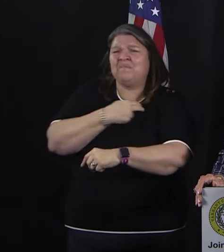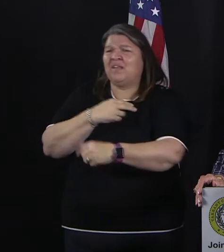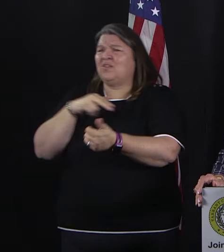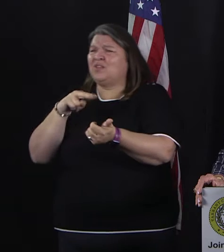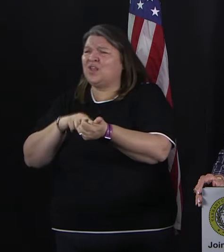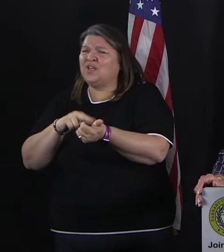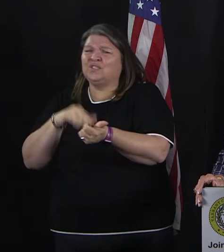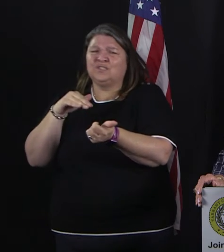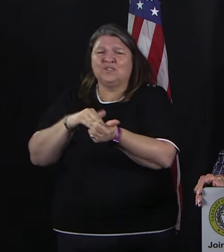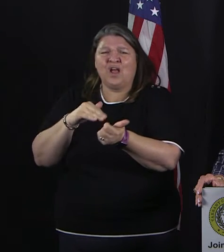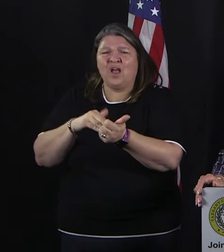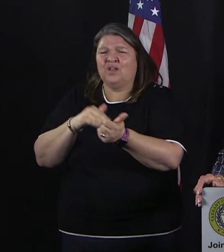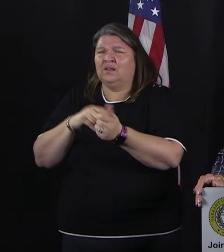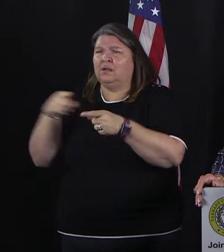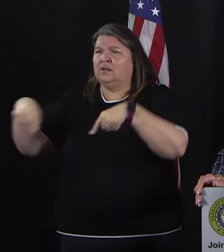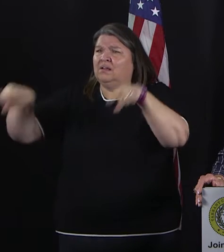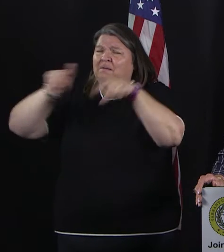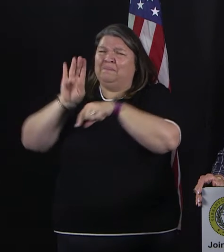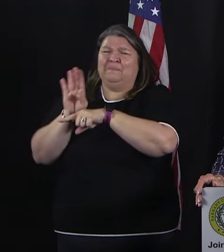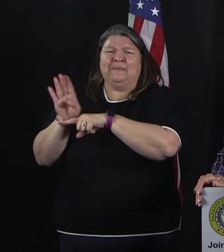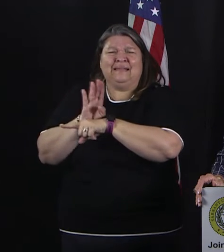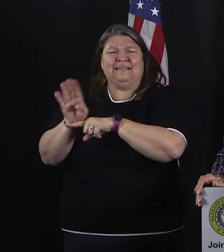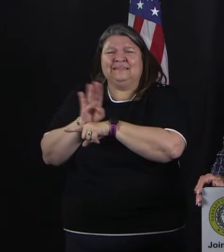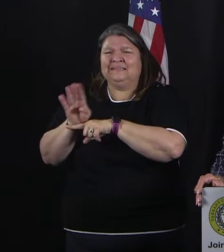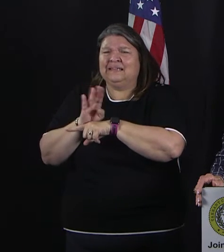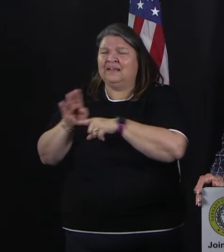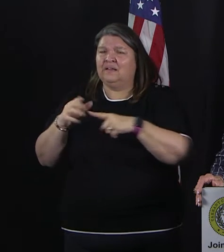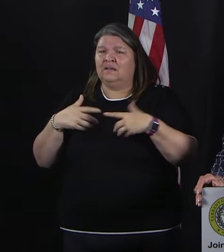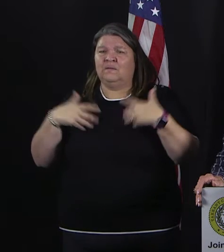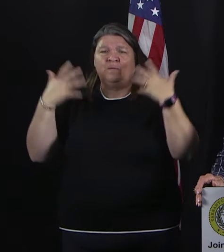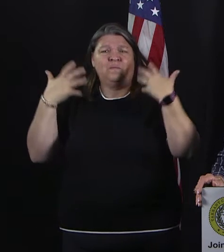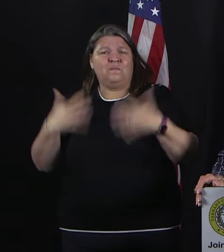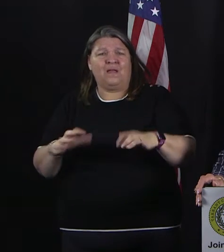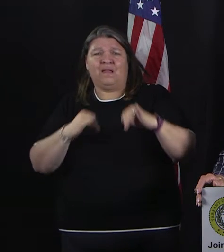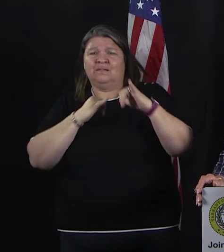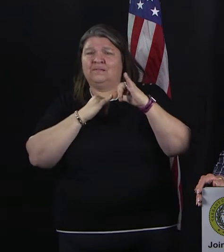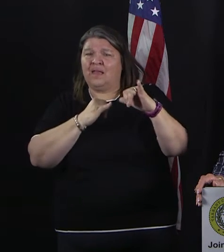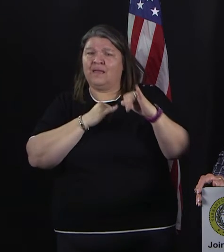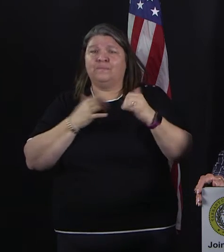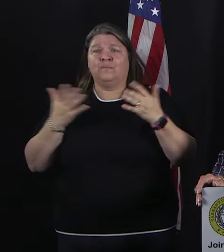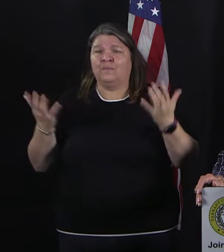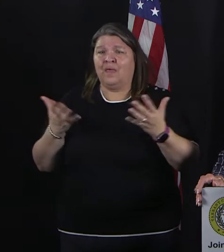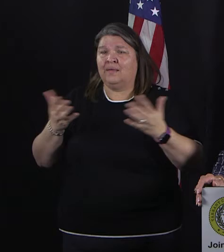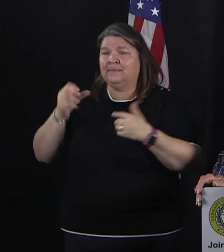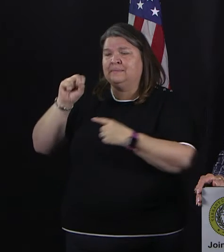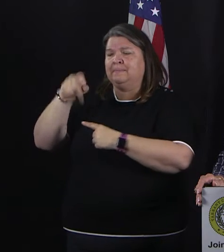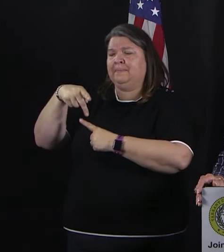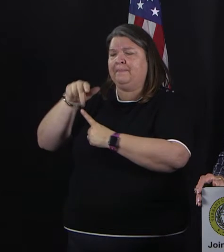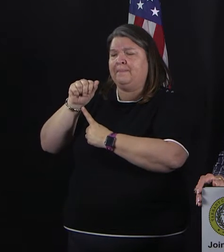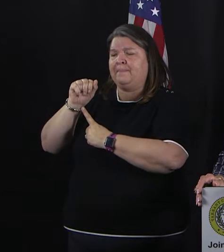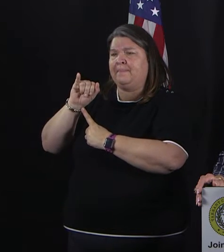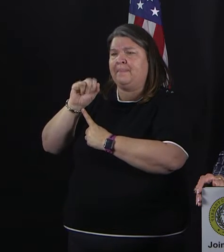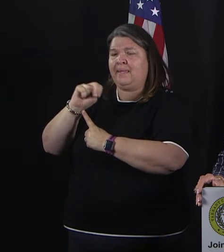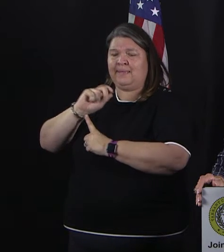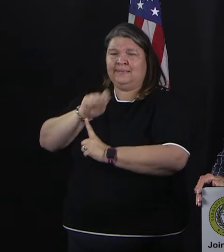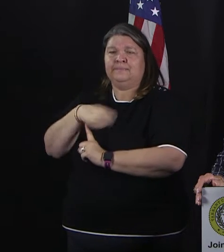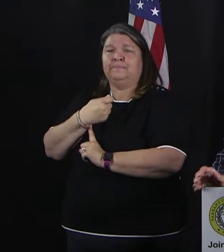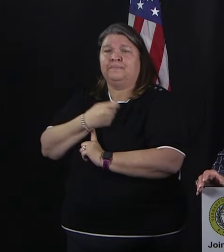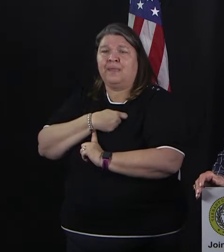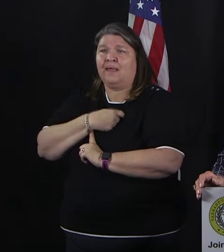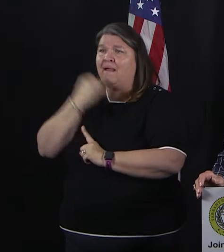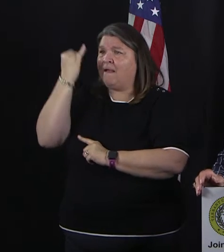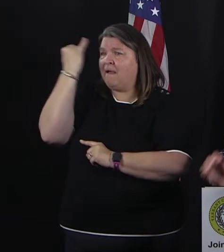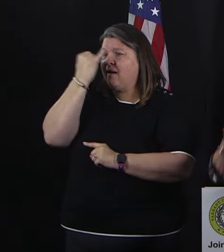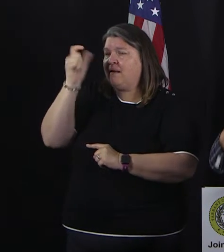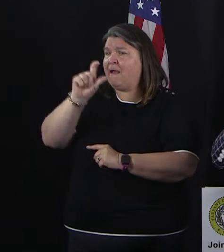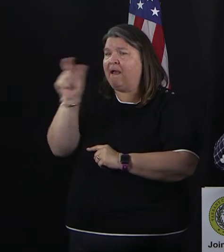to be where Spain and Italy find themselves now. With everything shut down, we keep saying the idea is to flatten the curve.